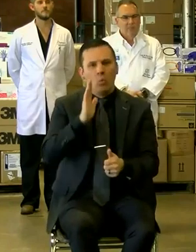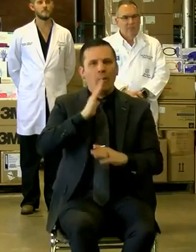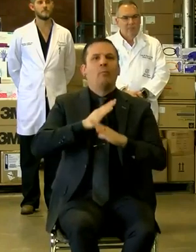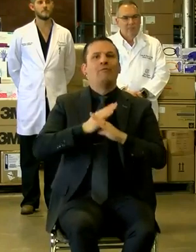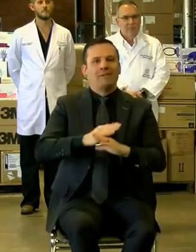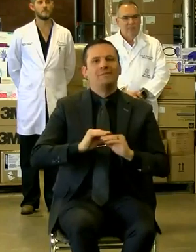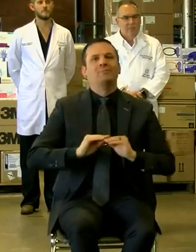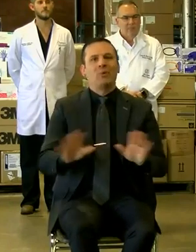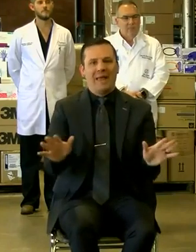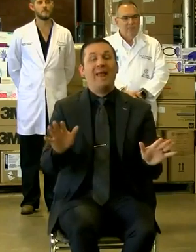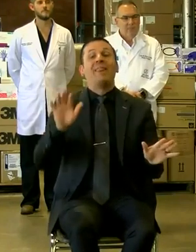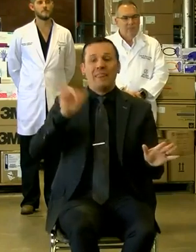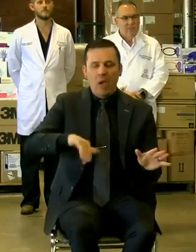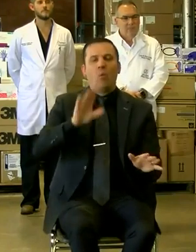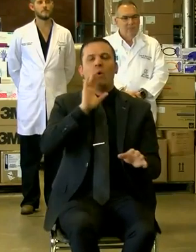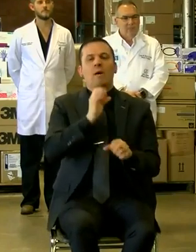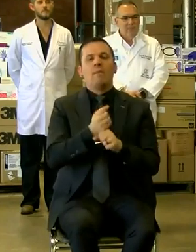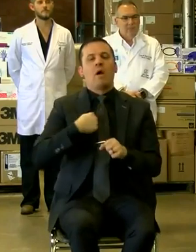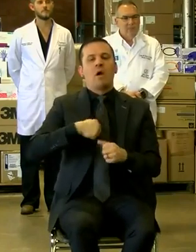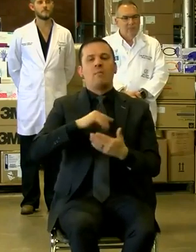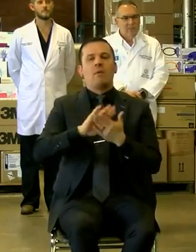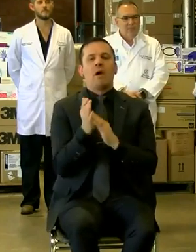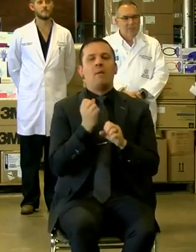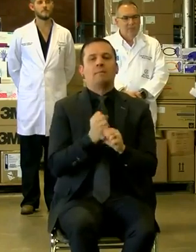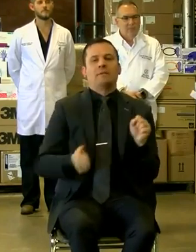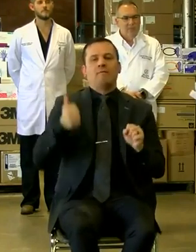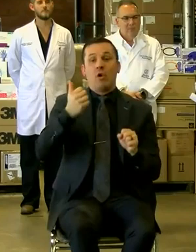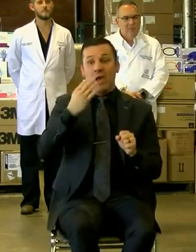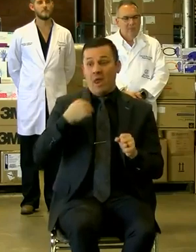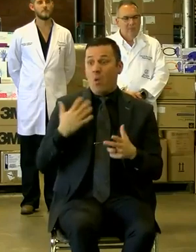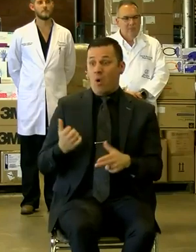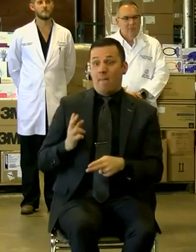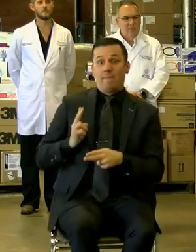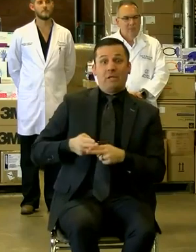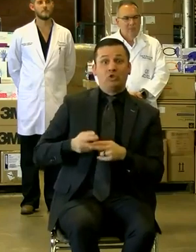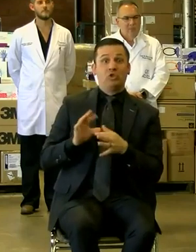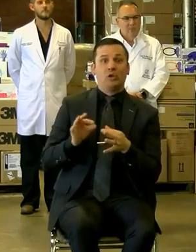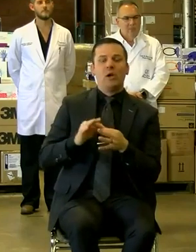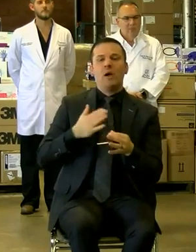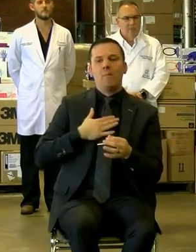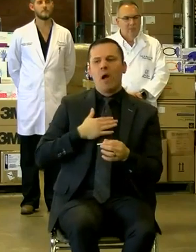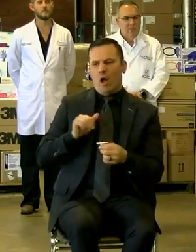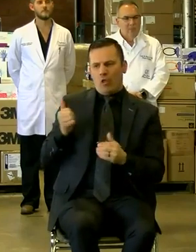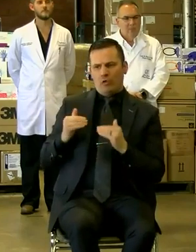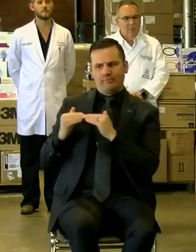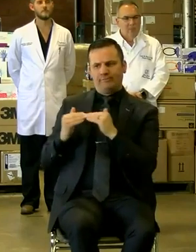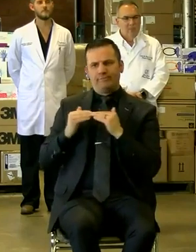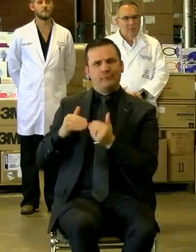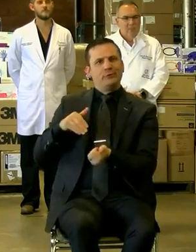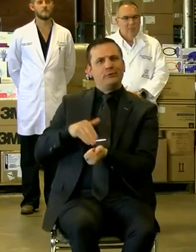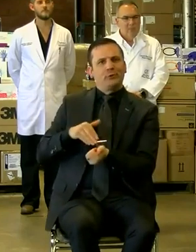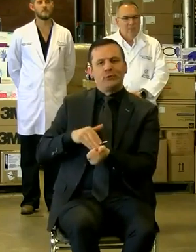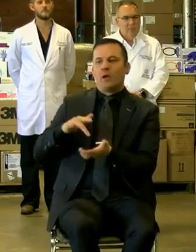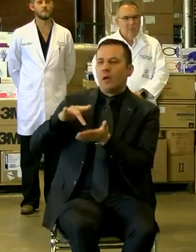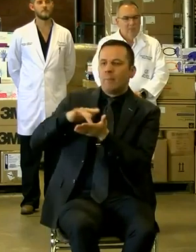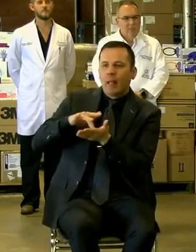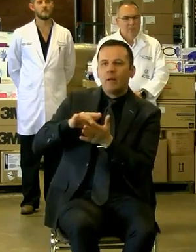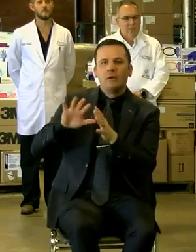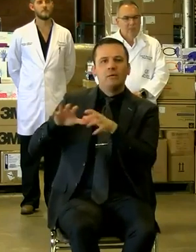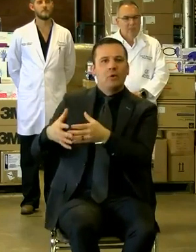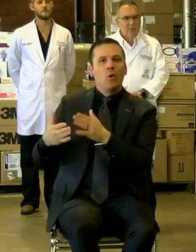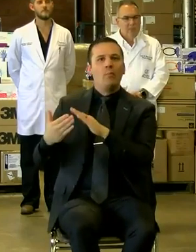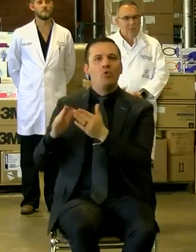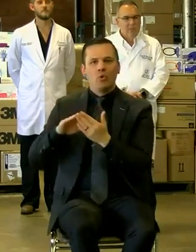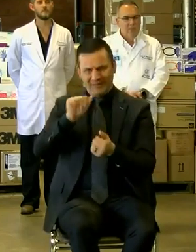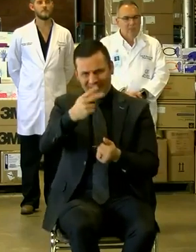And those are the things that are going to make us safer. And I'd also like to mention also my fellow physicians, the medical community, and you can see how